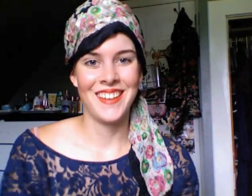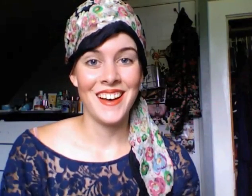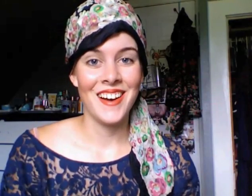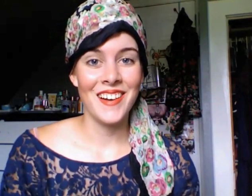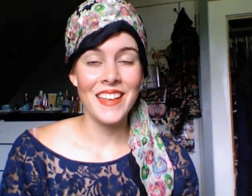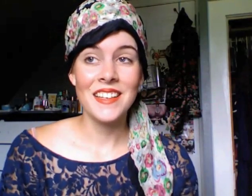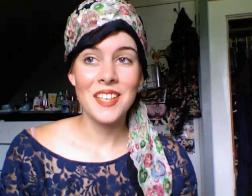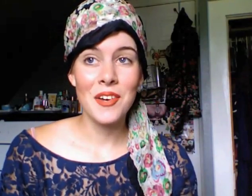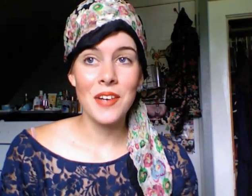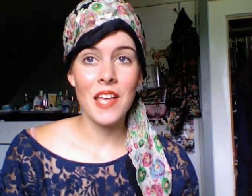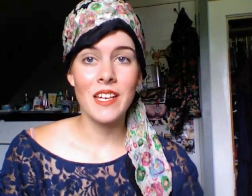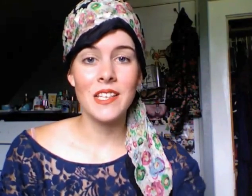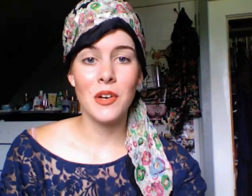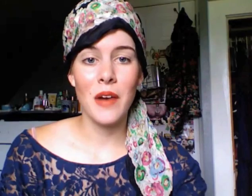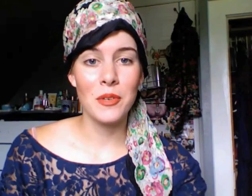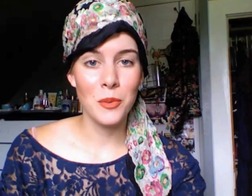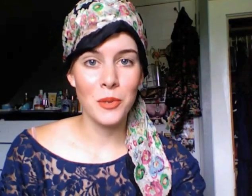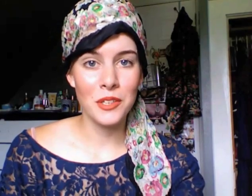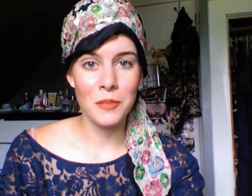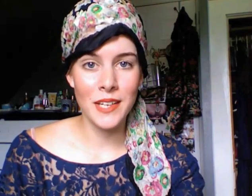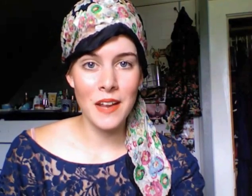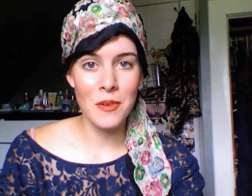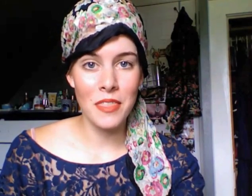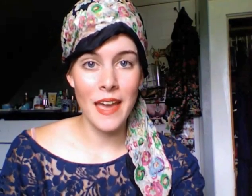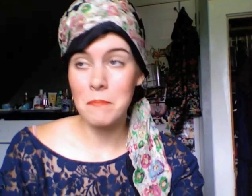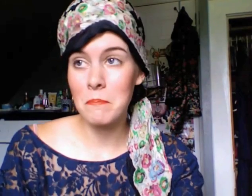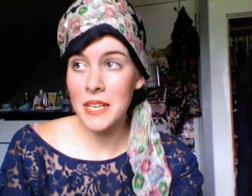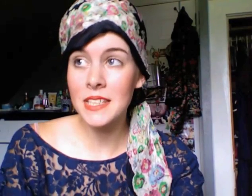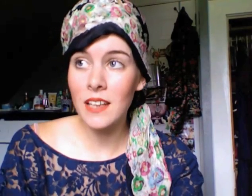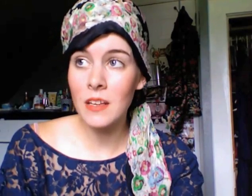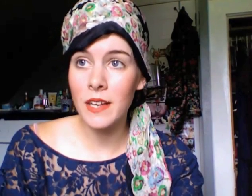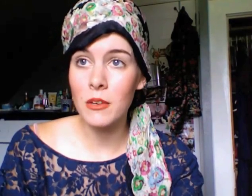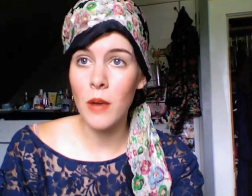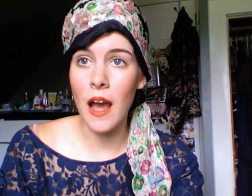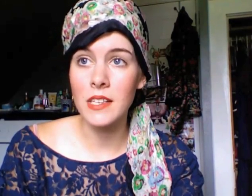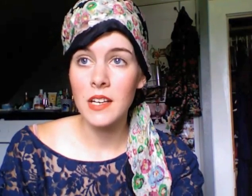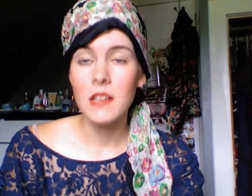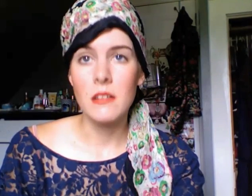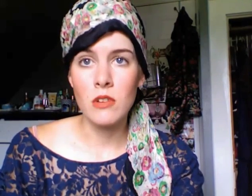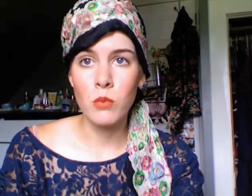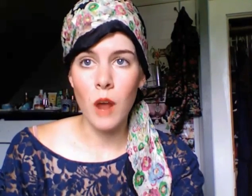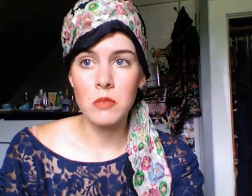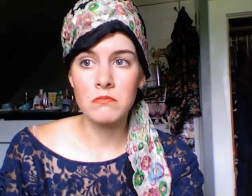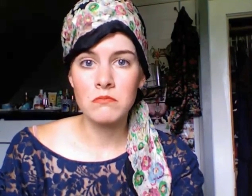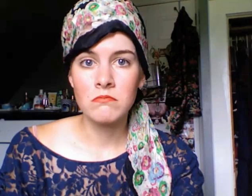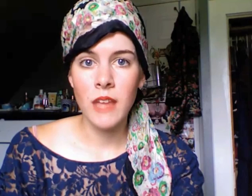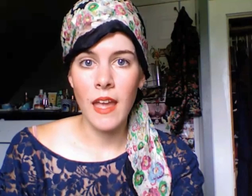Alright, so now you're ready to go out into the world and communicate with basically anybody who has a healing problem and